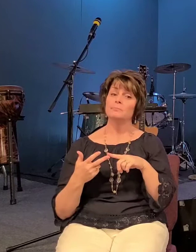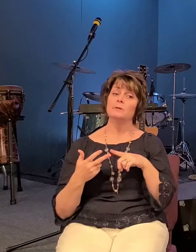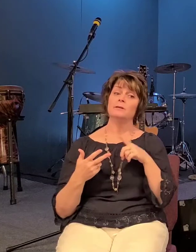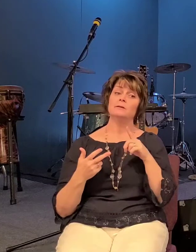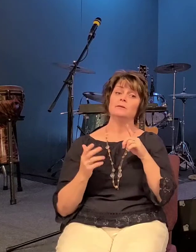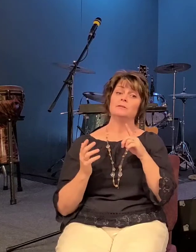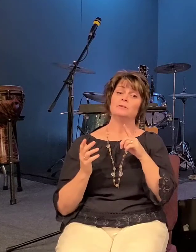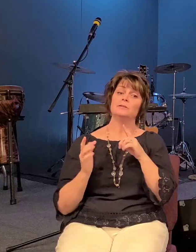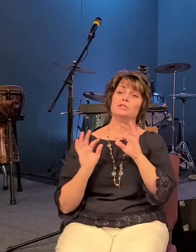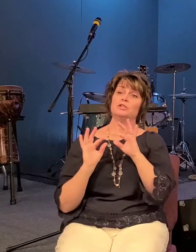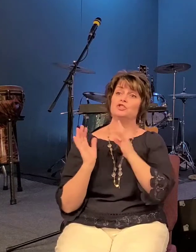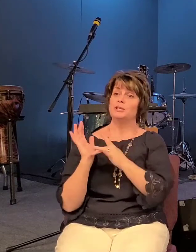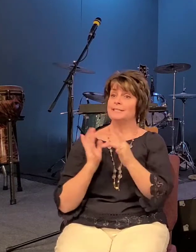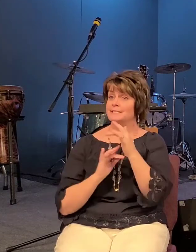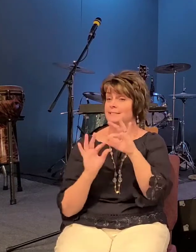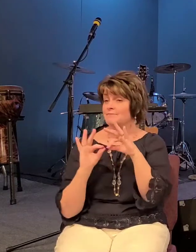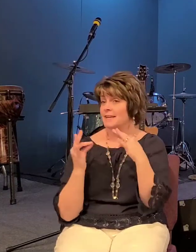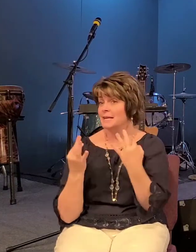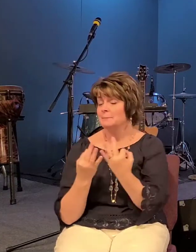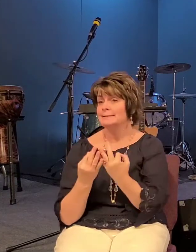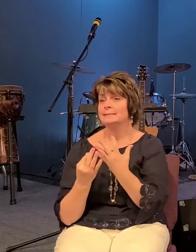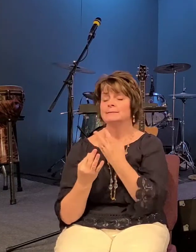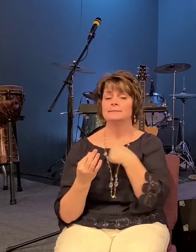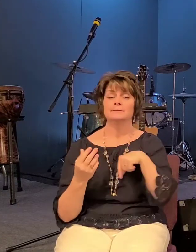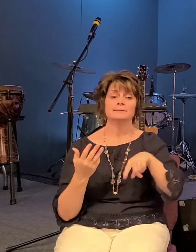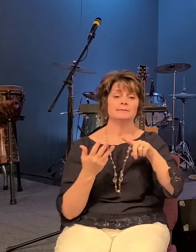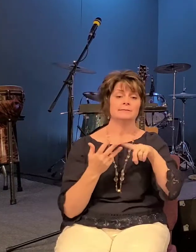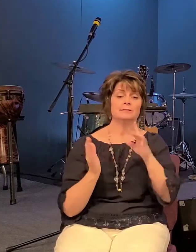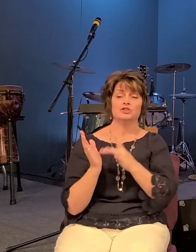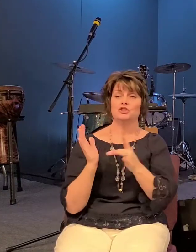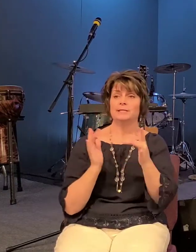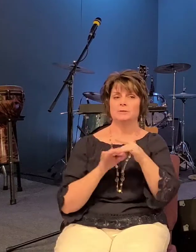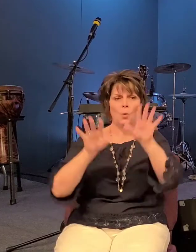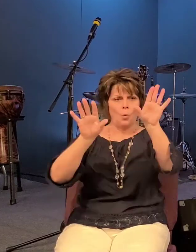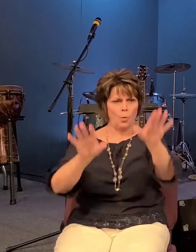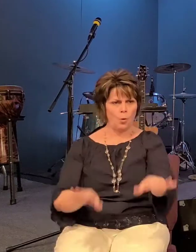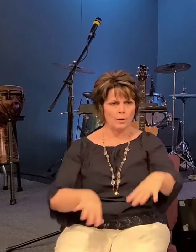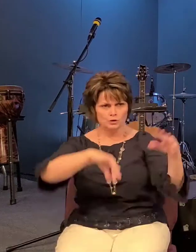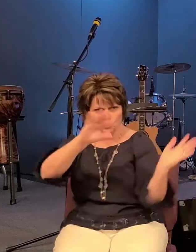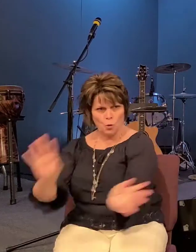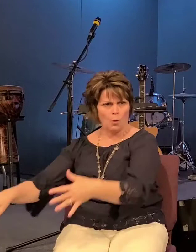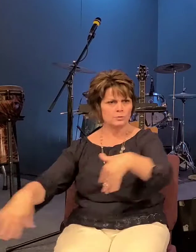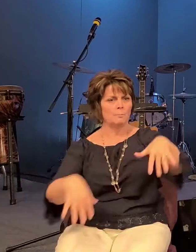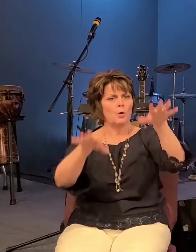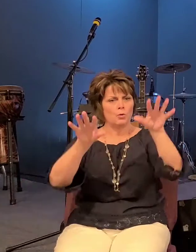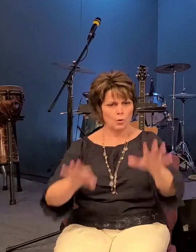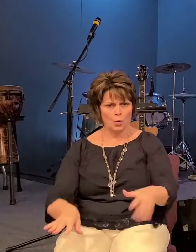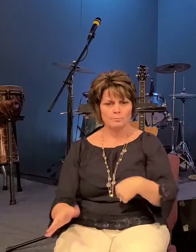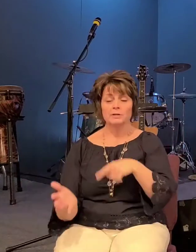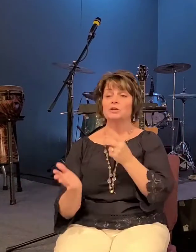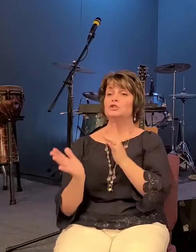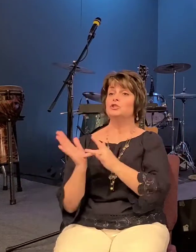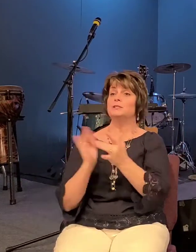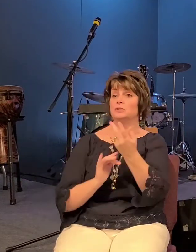jesus delivers a demonized man jesus heals a woman and raises a dead girl